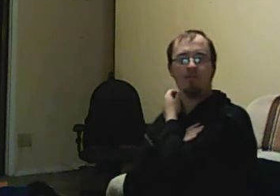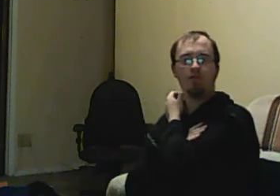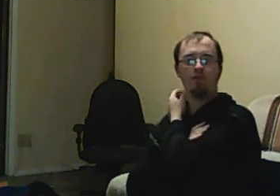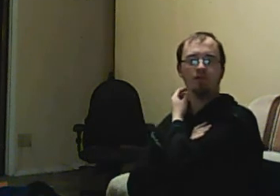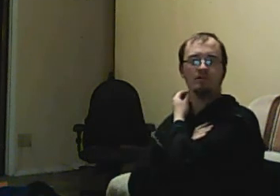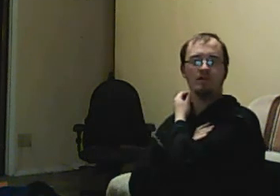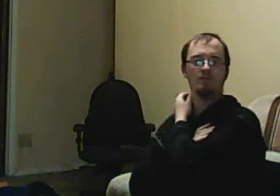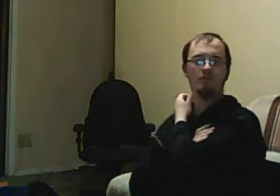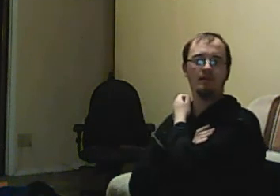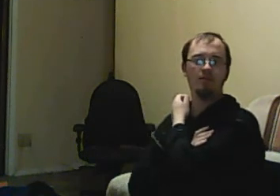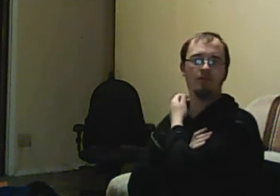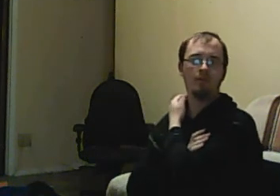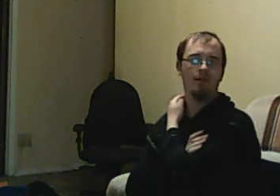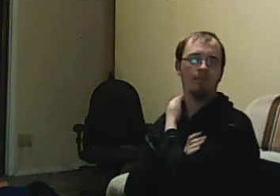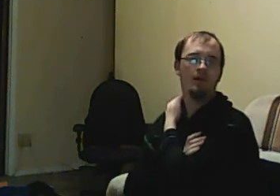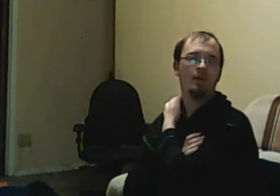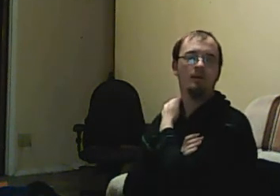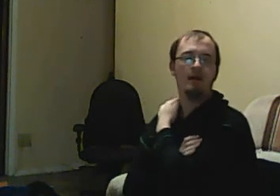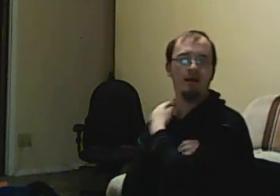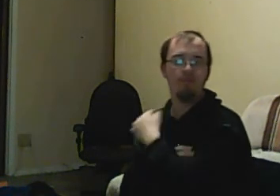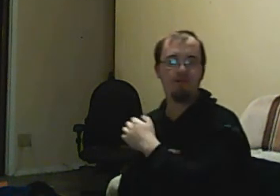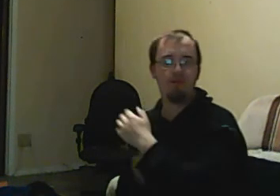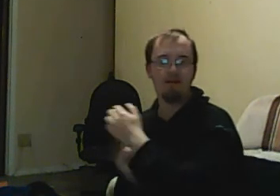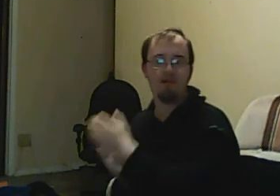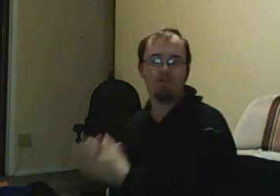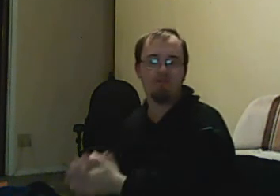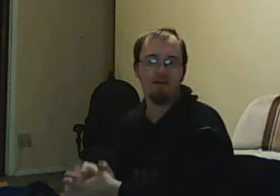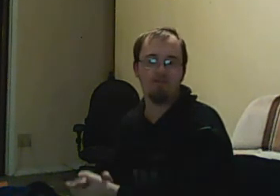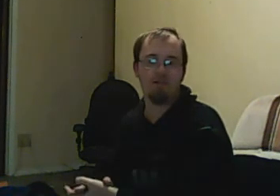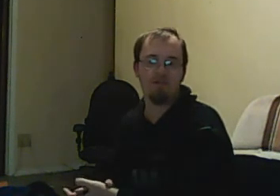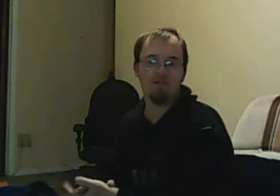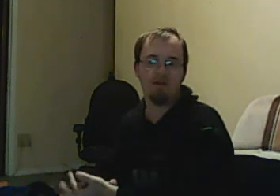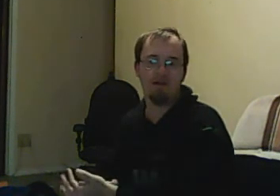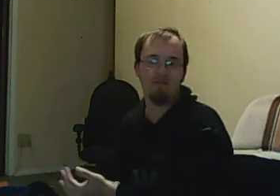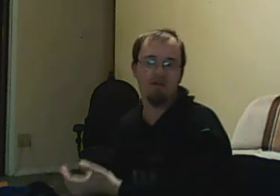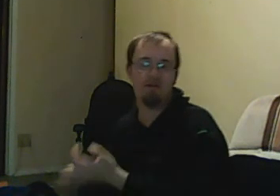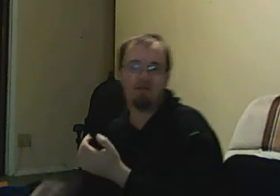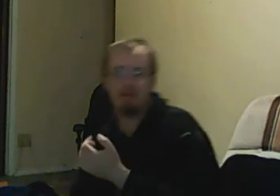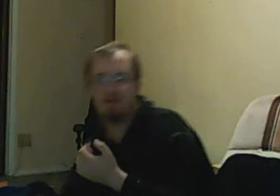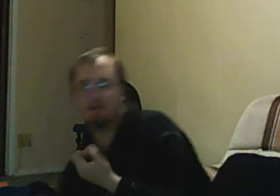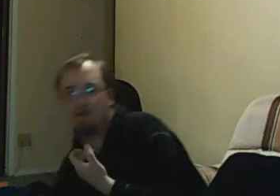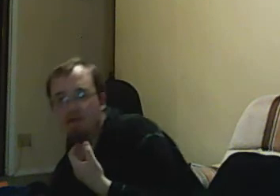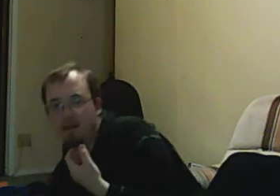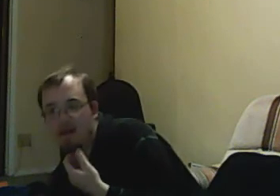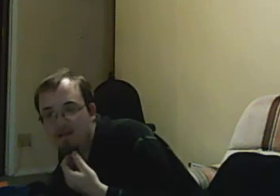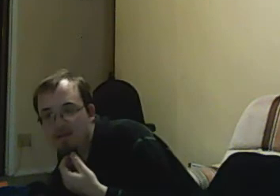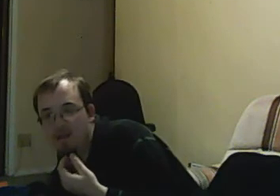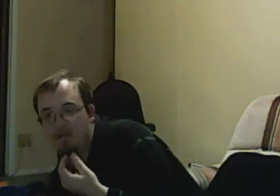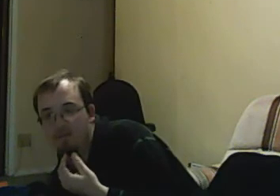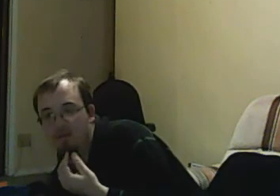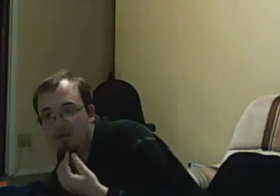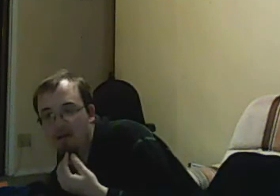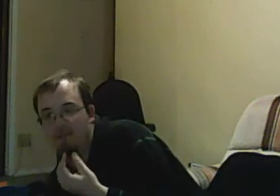a school shooting storyline for a while. But I hadn't found the right character for that story until Rick came along. And I decided to pull it off.